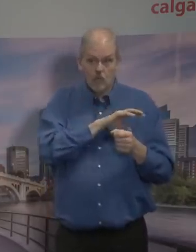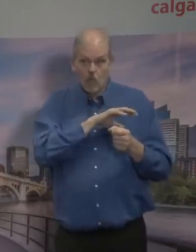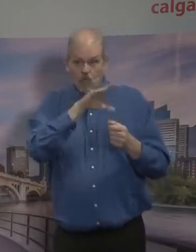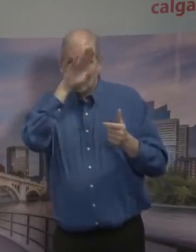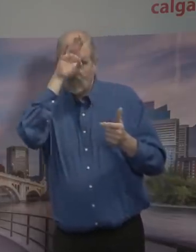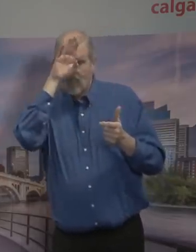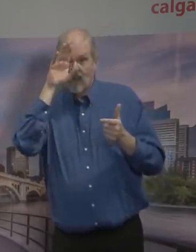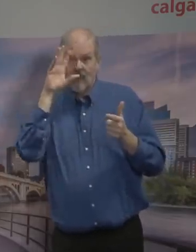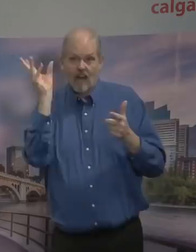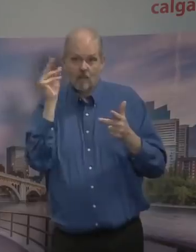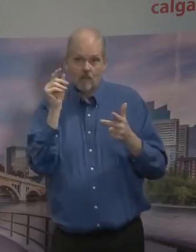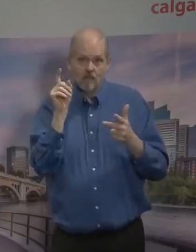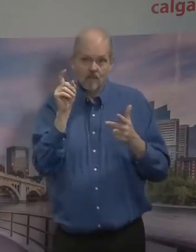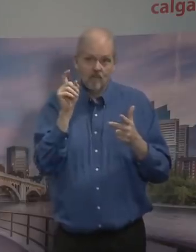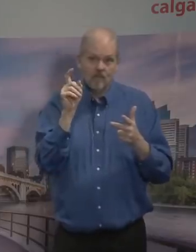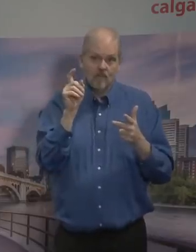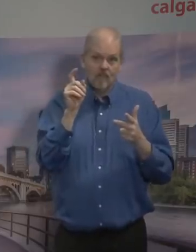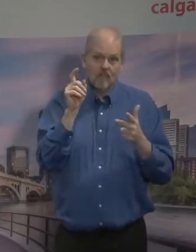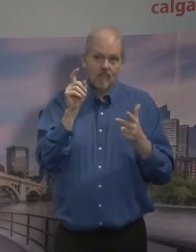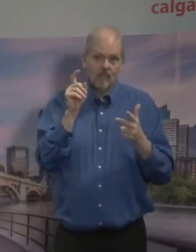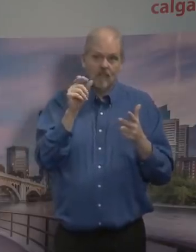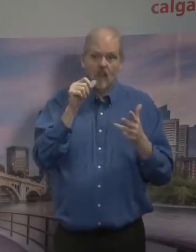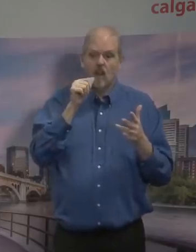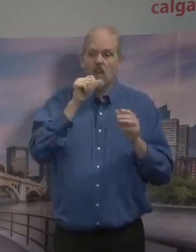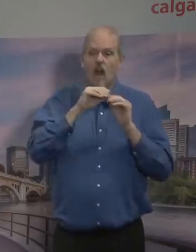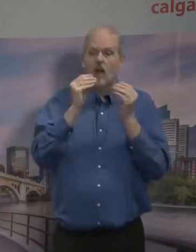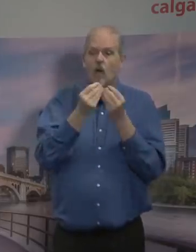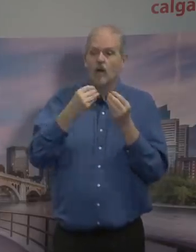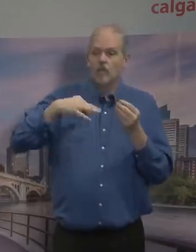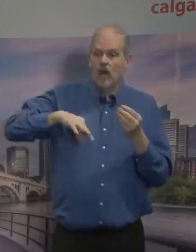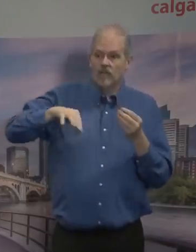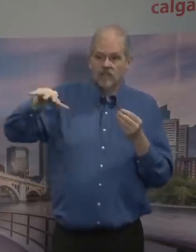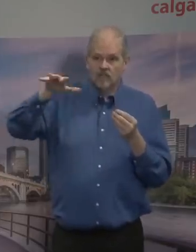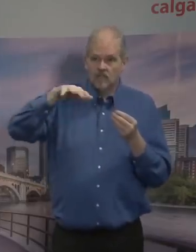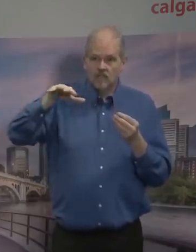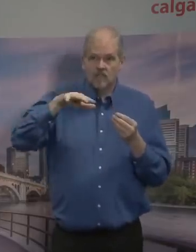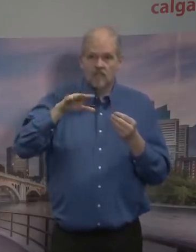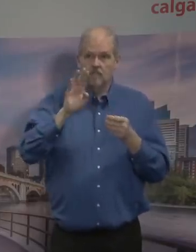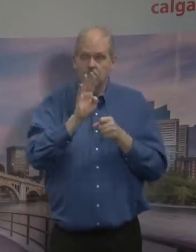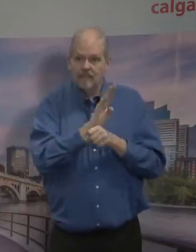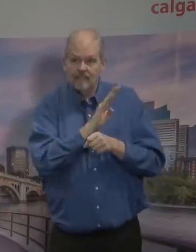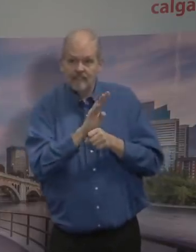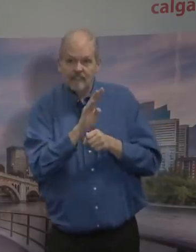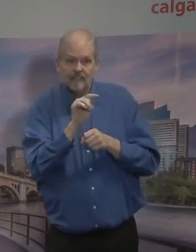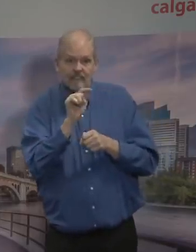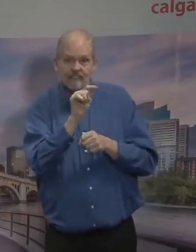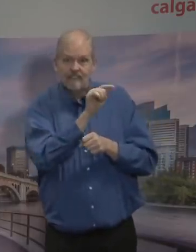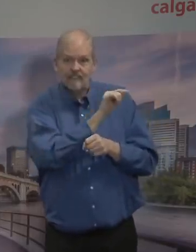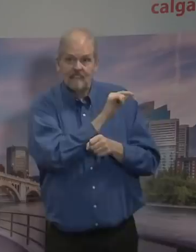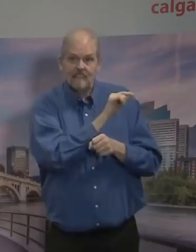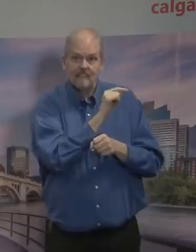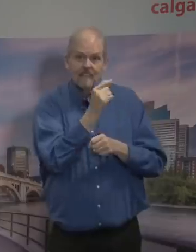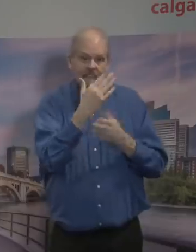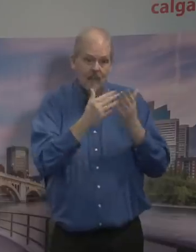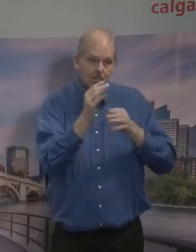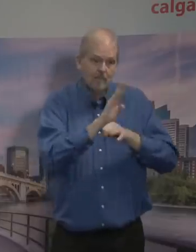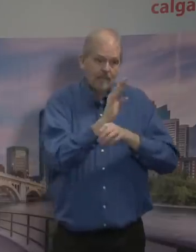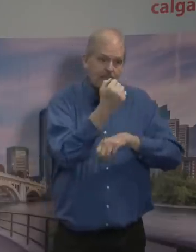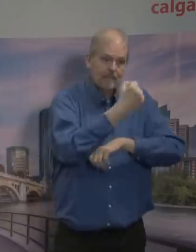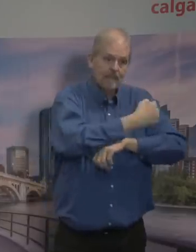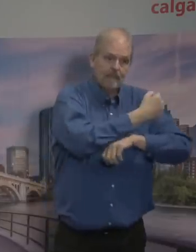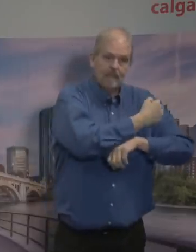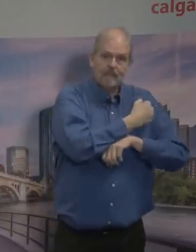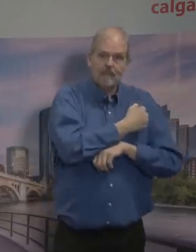measure for people who might go out of business or not be able to pay their bills going forward. So 400 million is still an outside but realistic number.